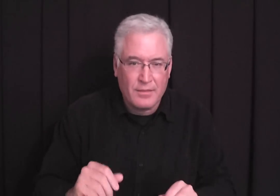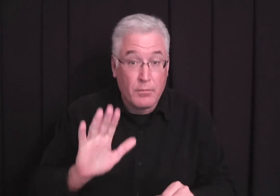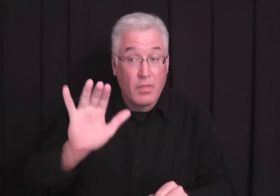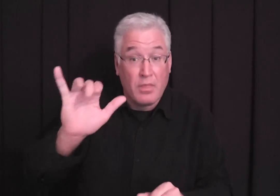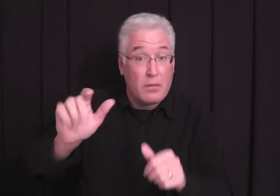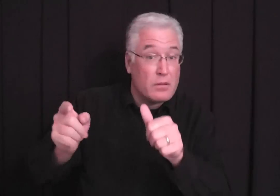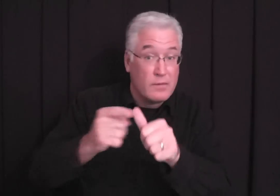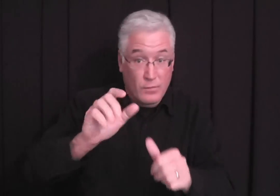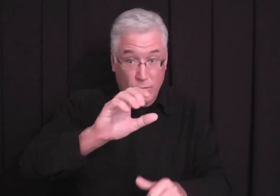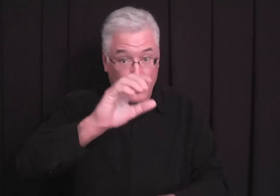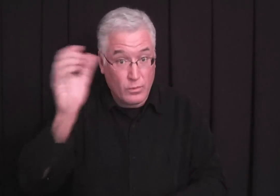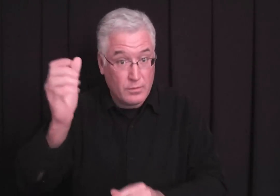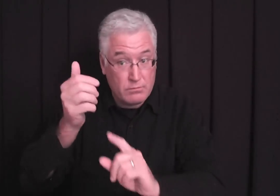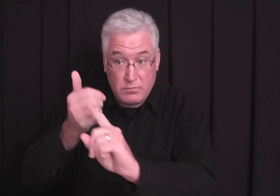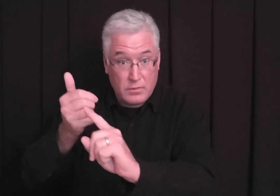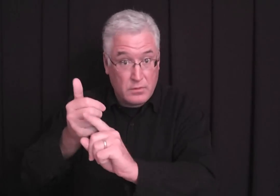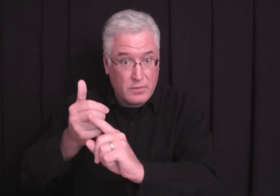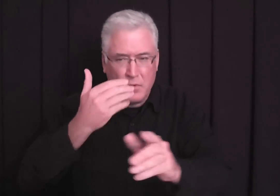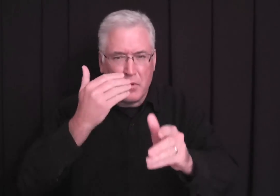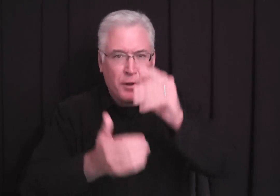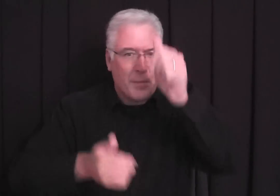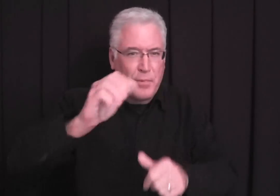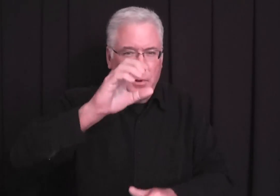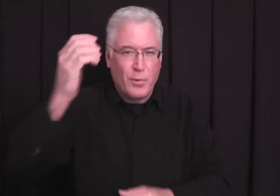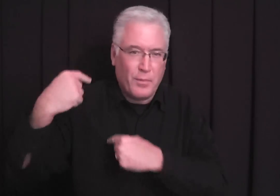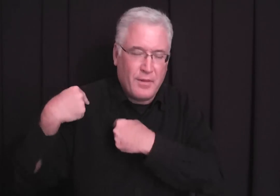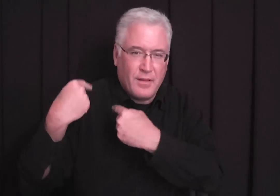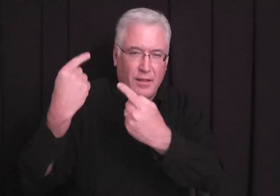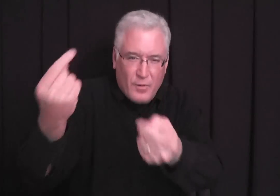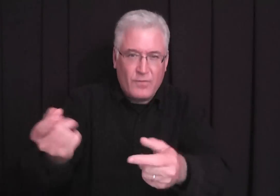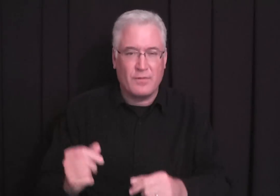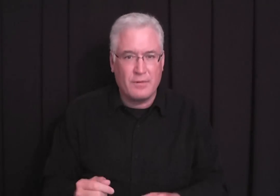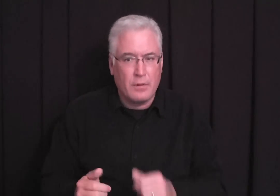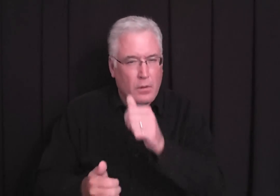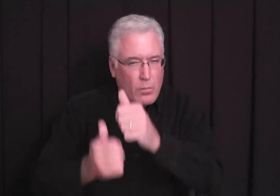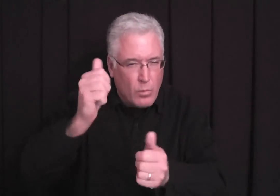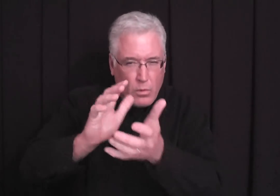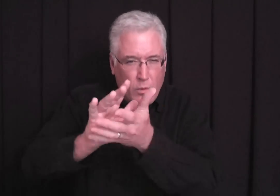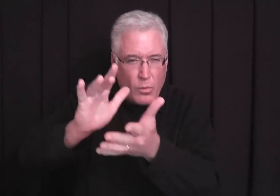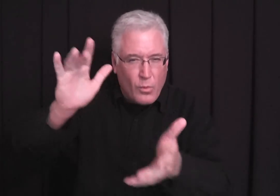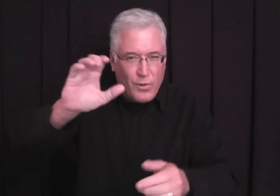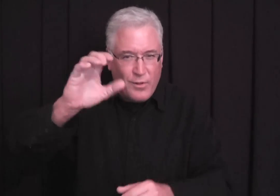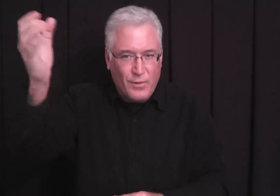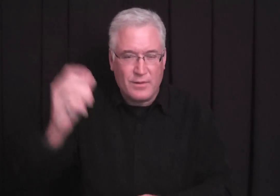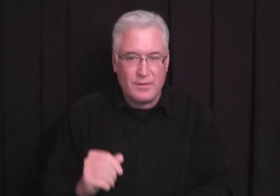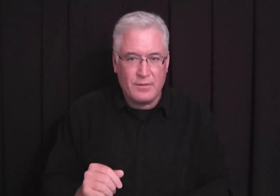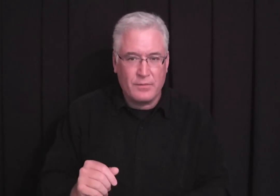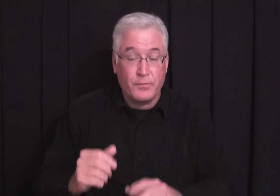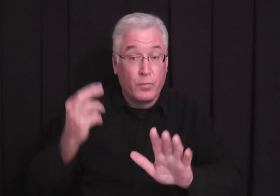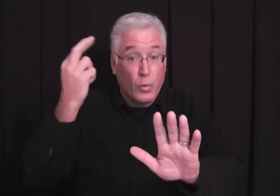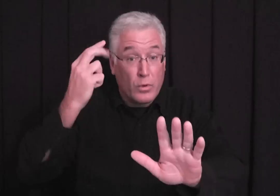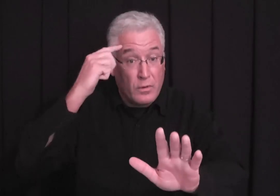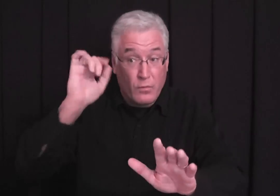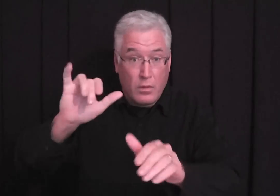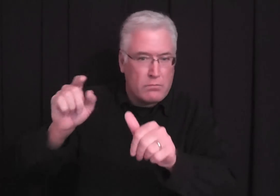Christmas decor. But this was the first Christmas. This was the best Christmas. And this was the most glorious Christmas.